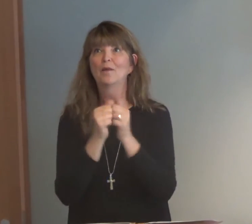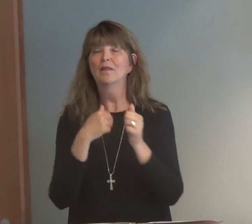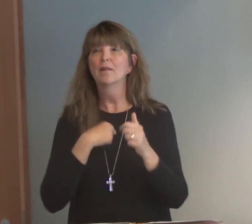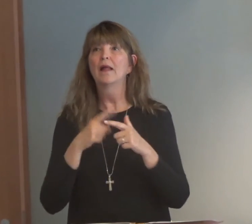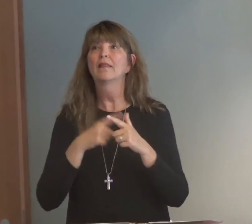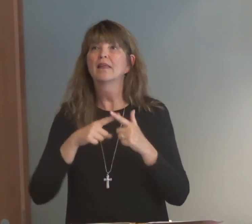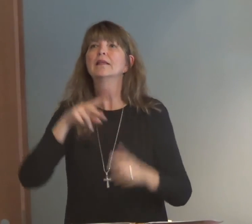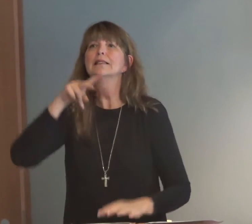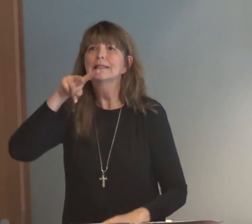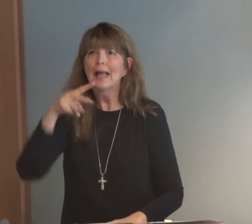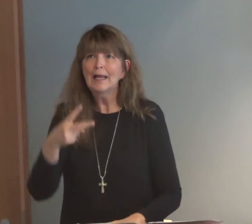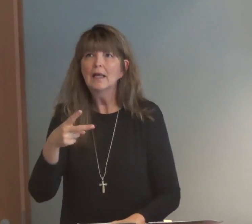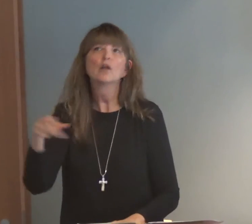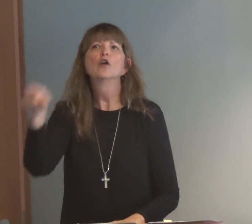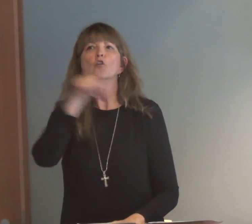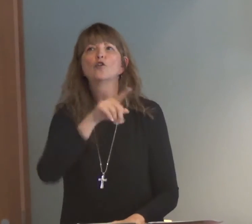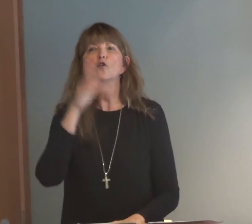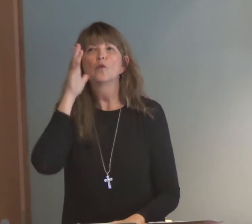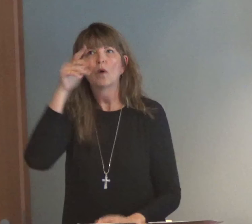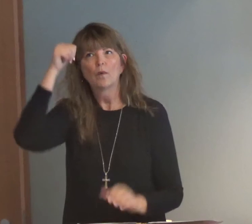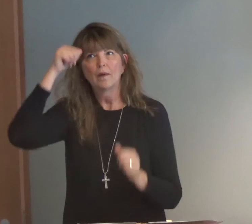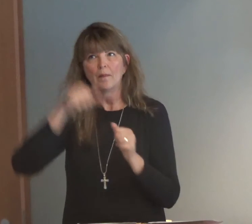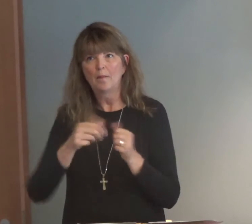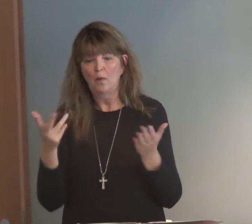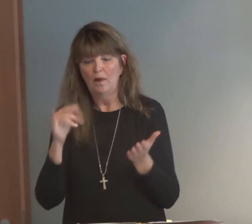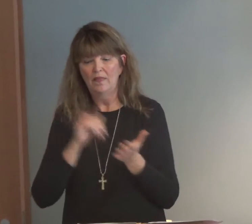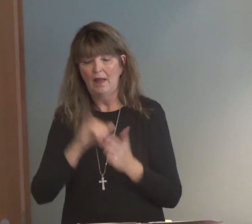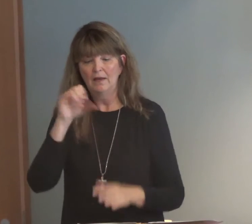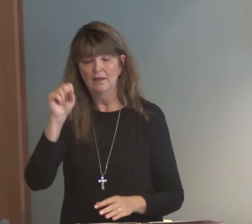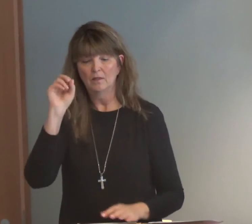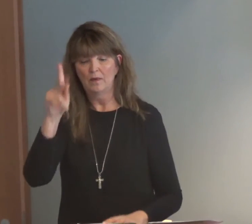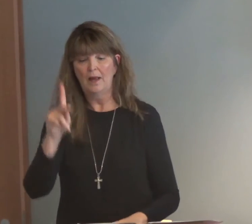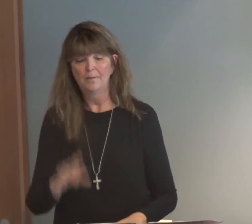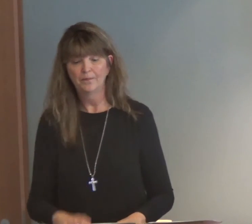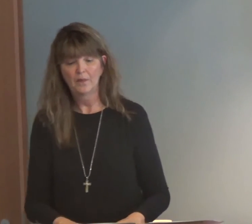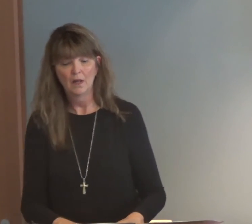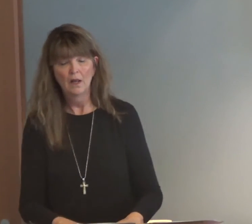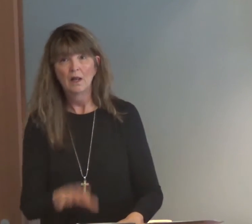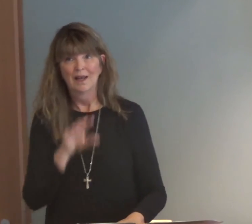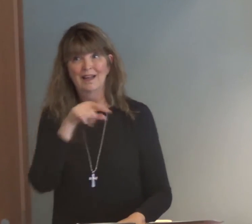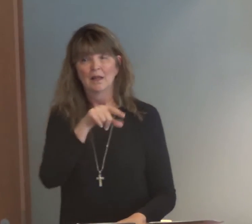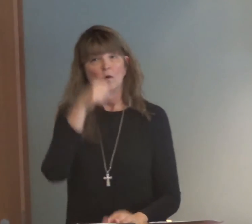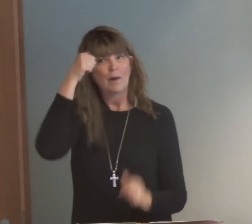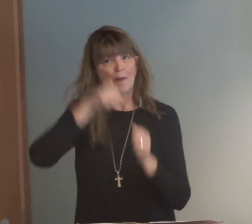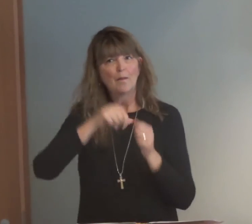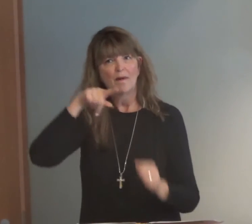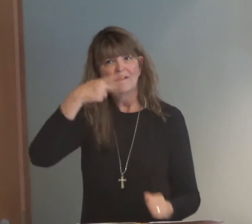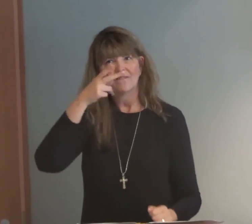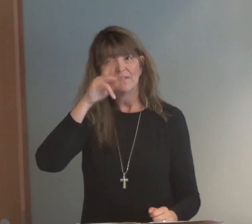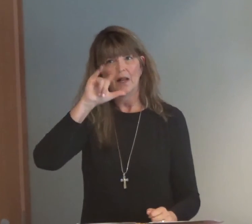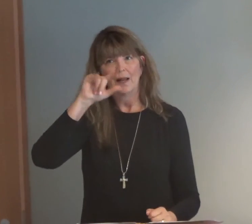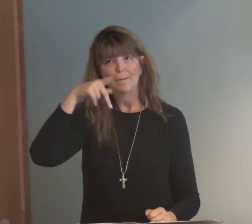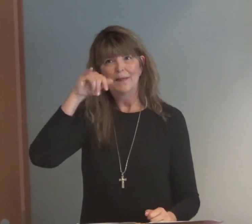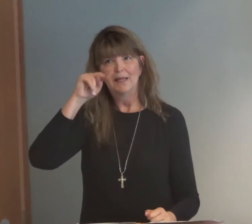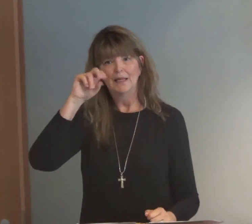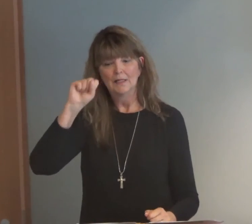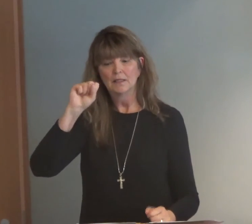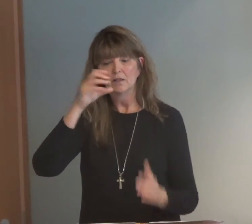So sign with me one time, and then I want you to remember what this verse means. This is from